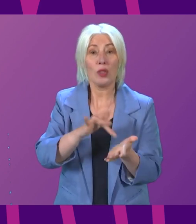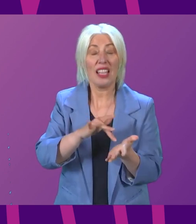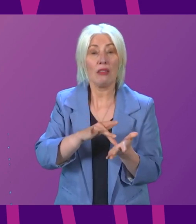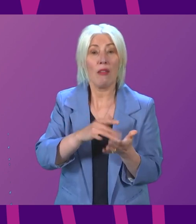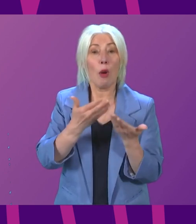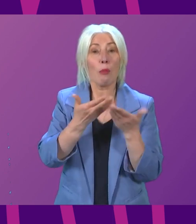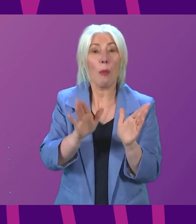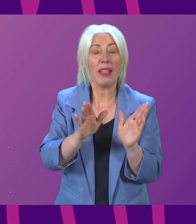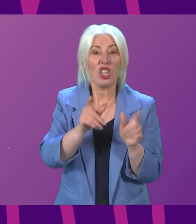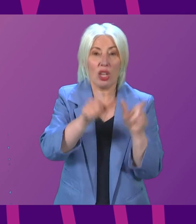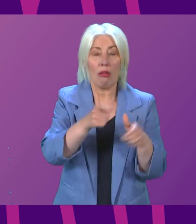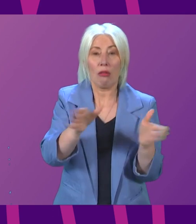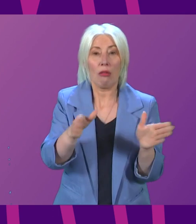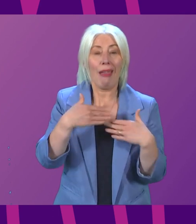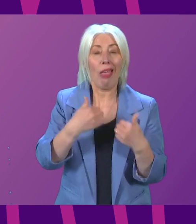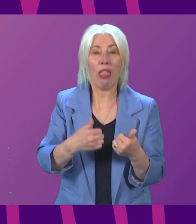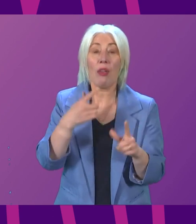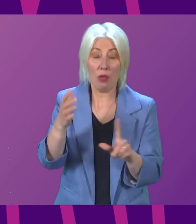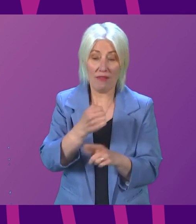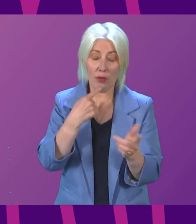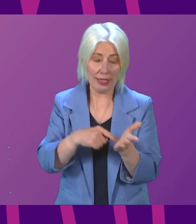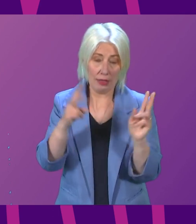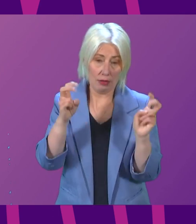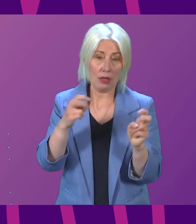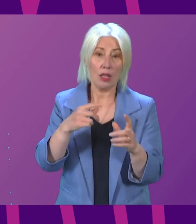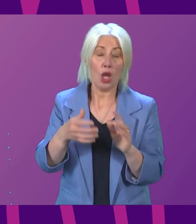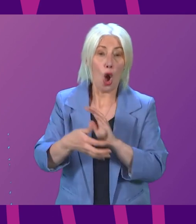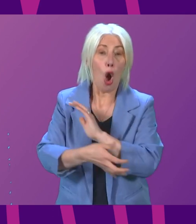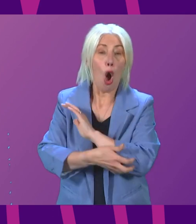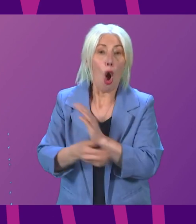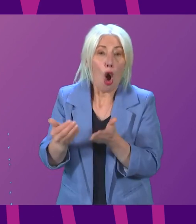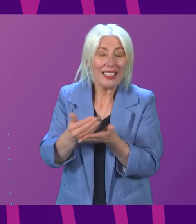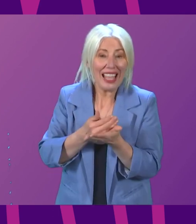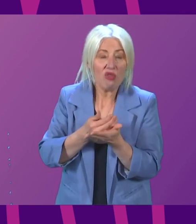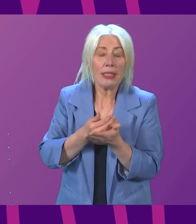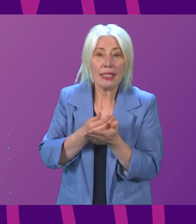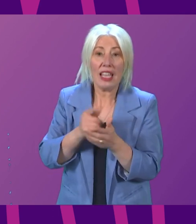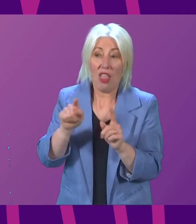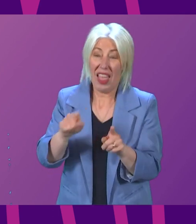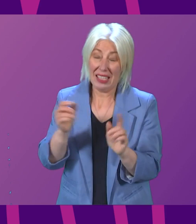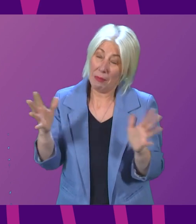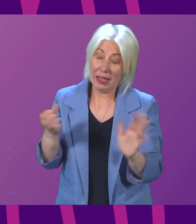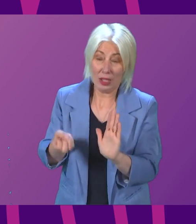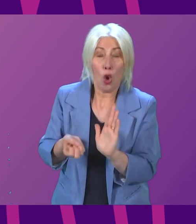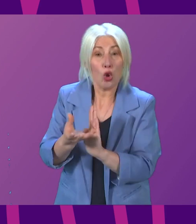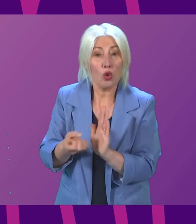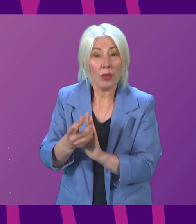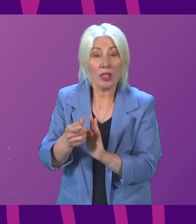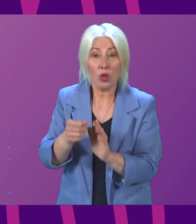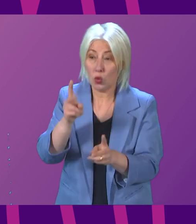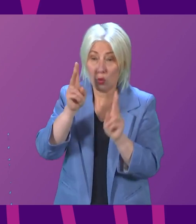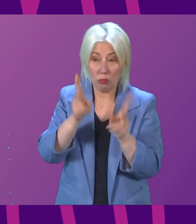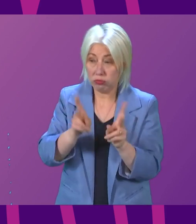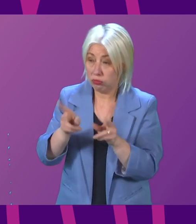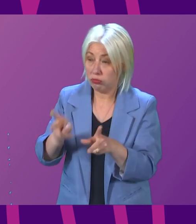Health have found is, and I'm quoting here, austerity is highly likely to be the most substantial causal contributor to the solved mortality